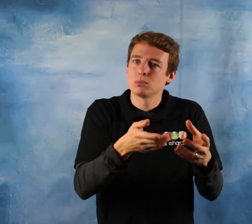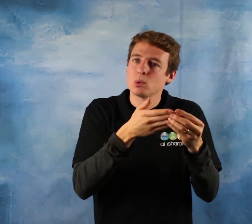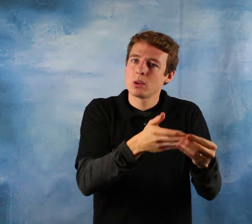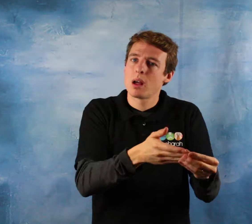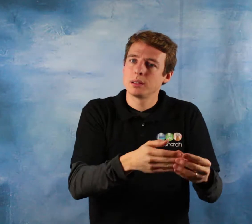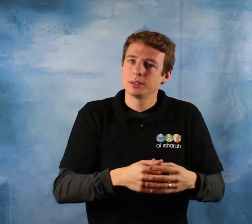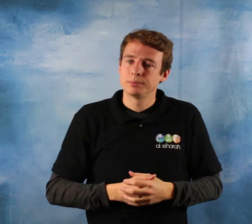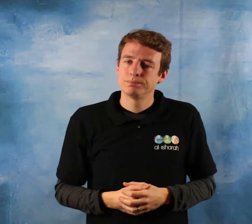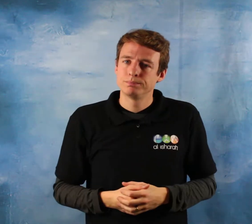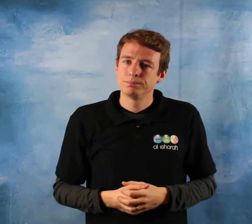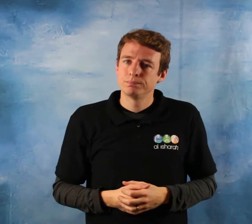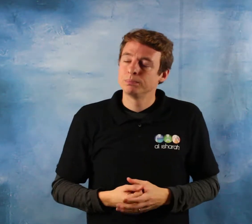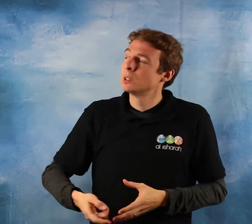wa ta'ala has said in his glorious book